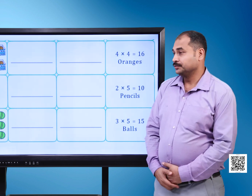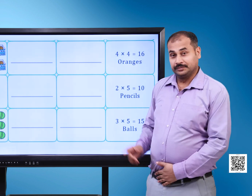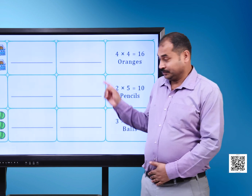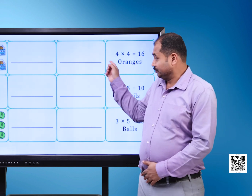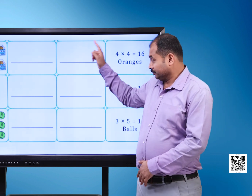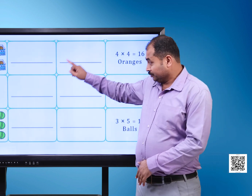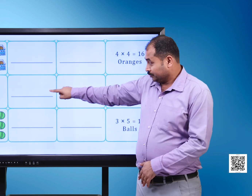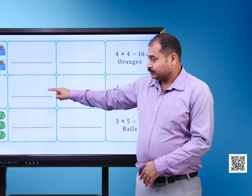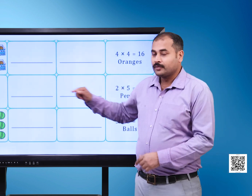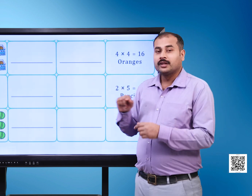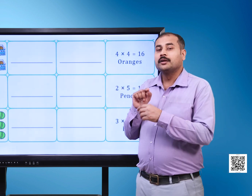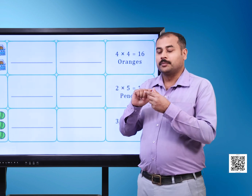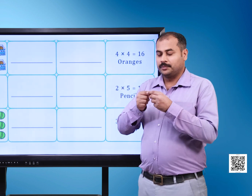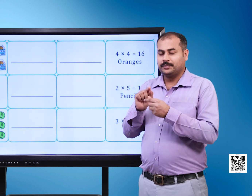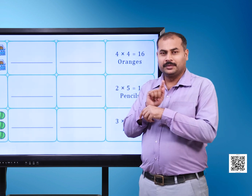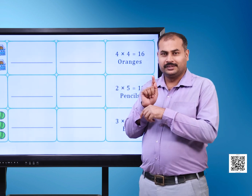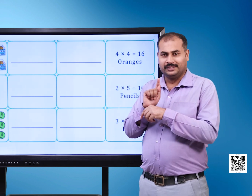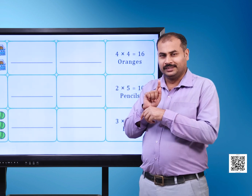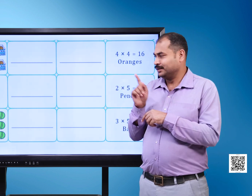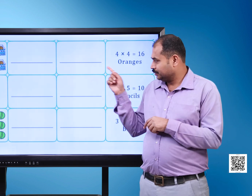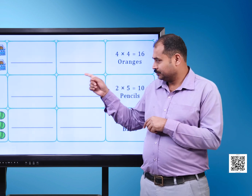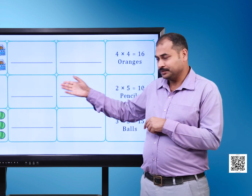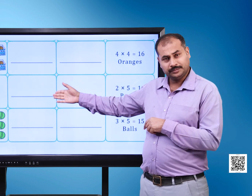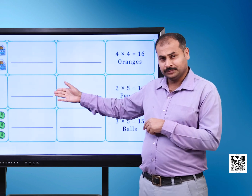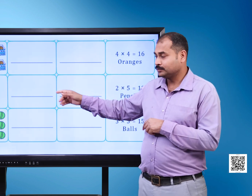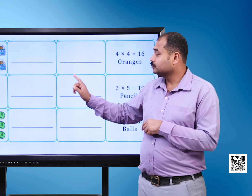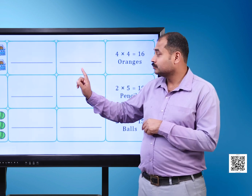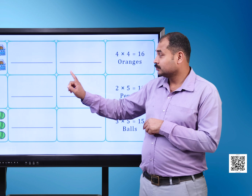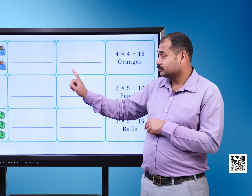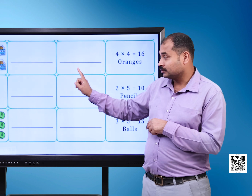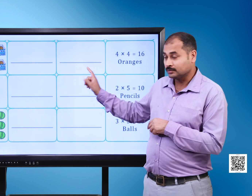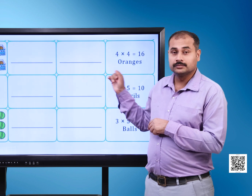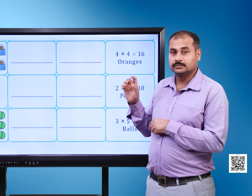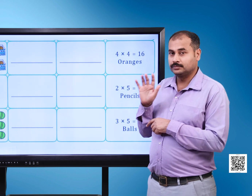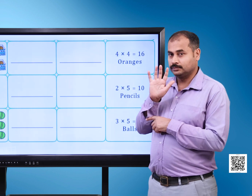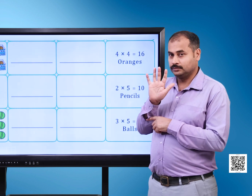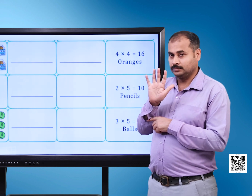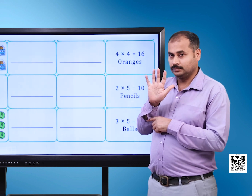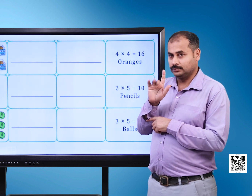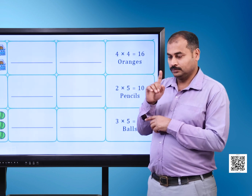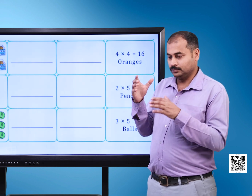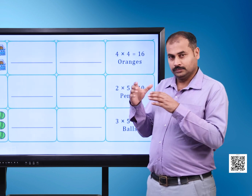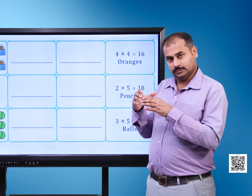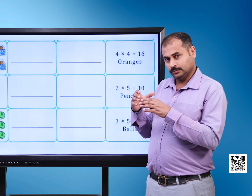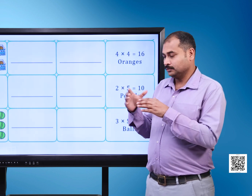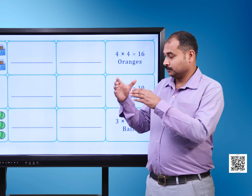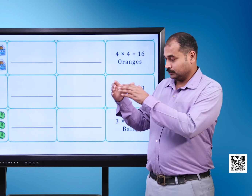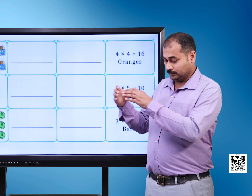Now we have some pencils. Blank, blank, 2 into 5 is equal to 10